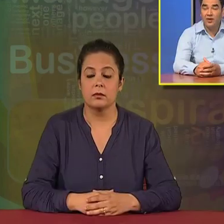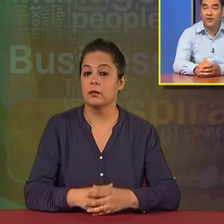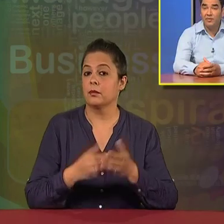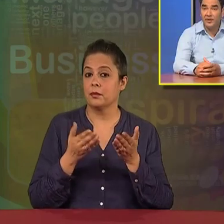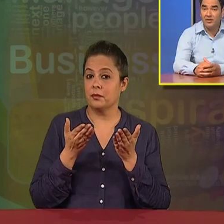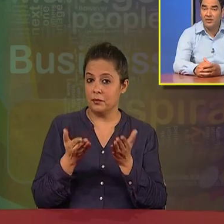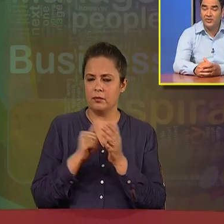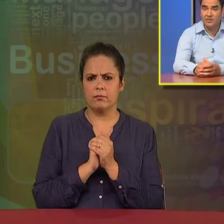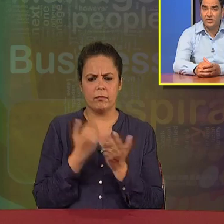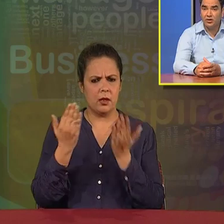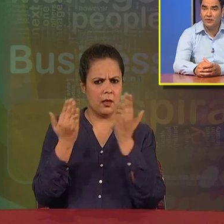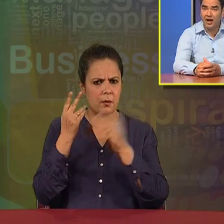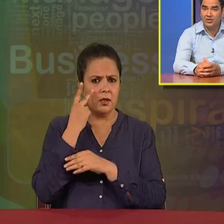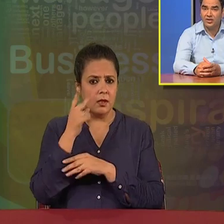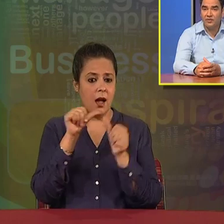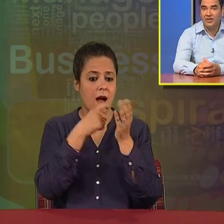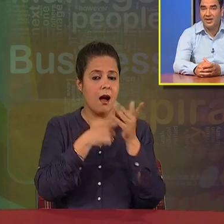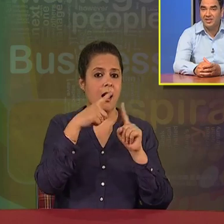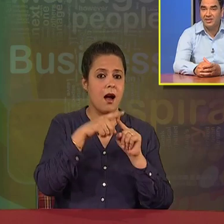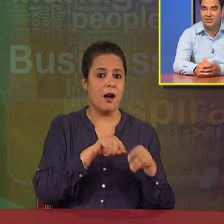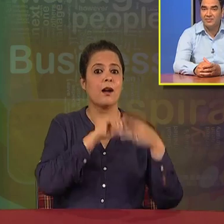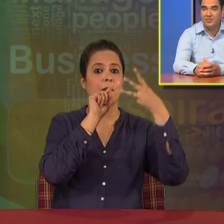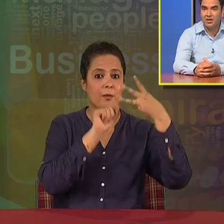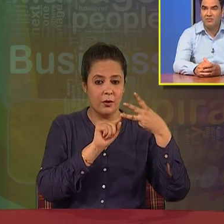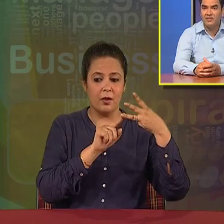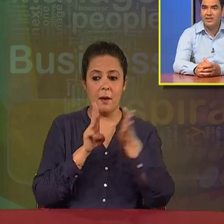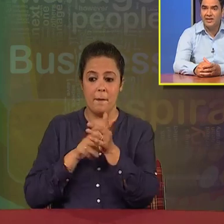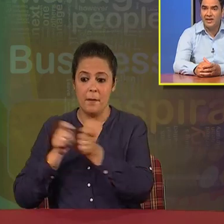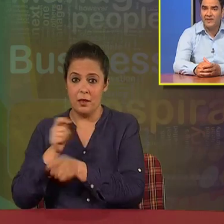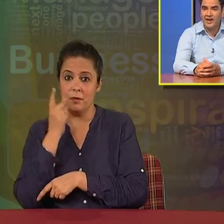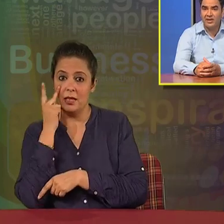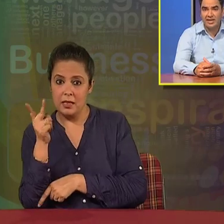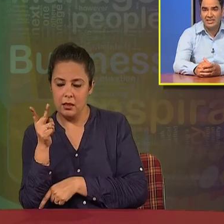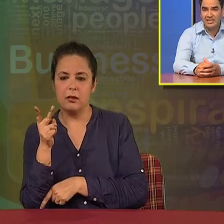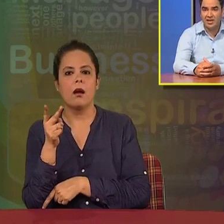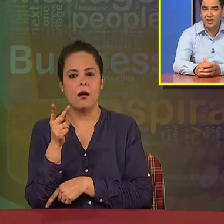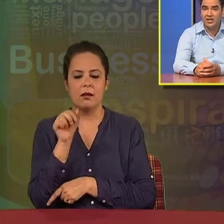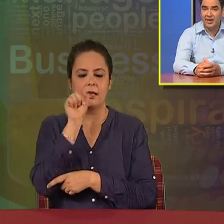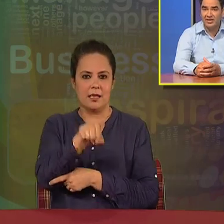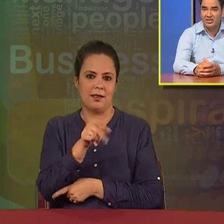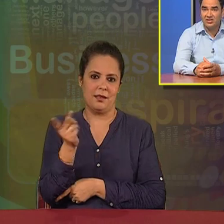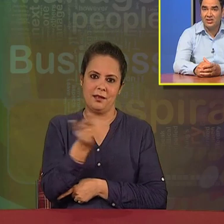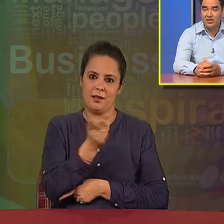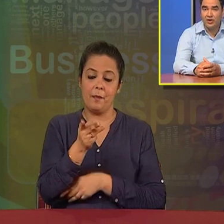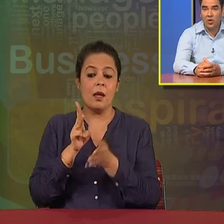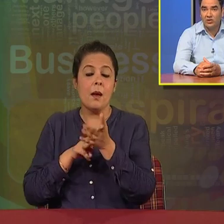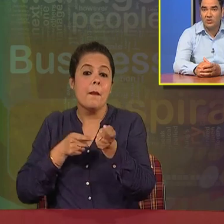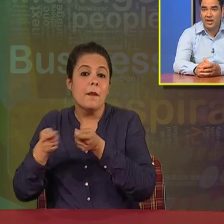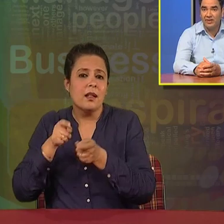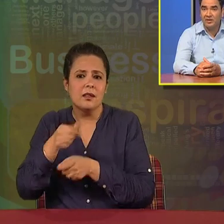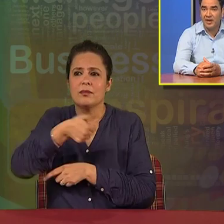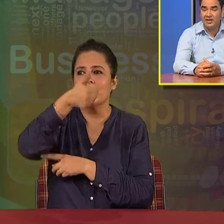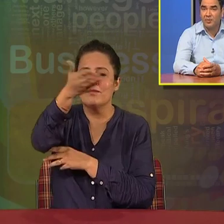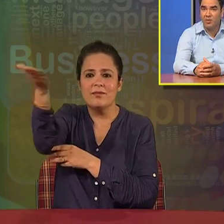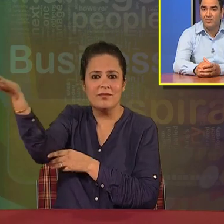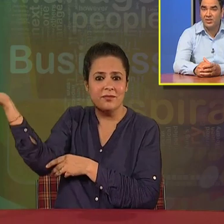If we compare this feature of art with the management, we will certainly find, yes, the managers, they are also